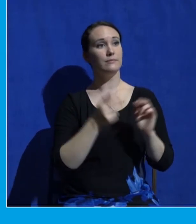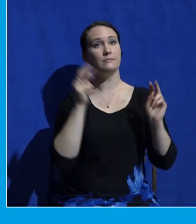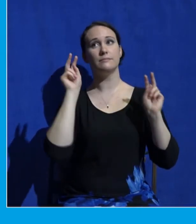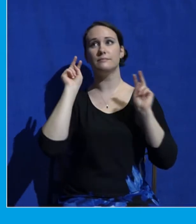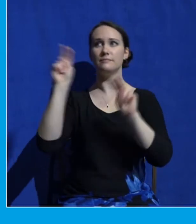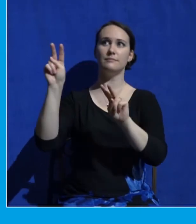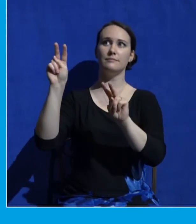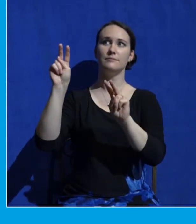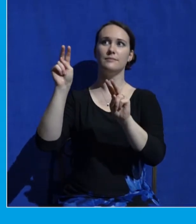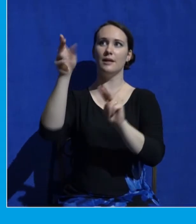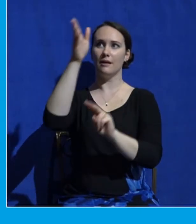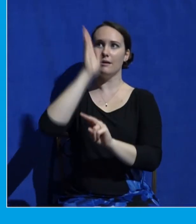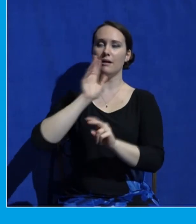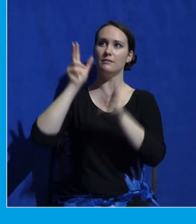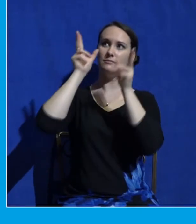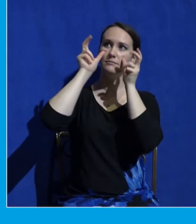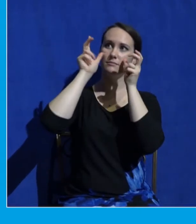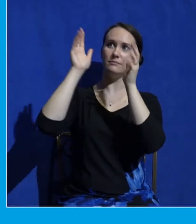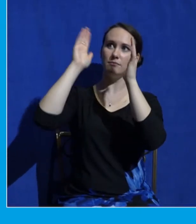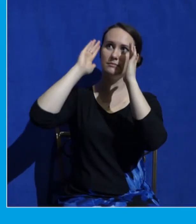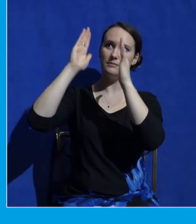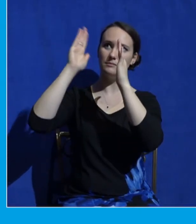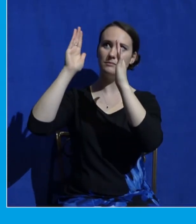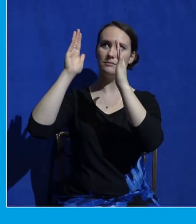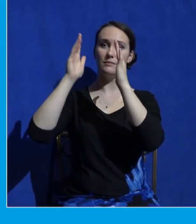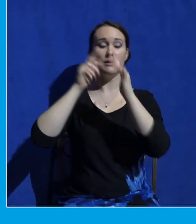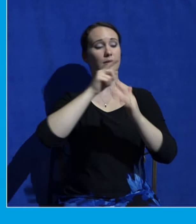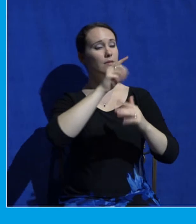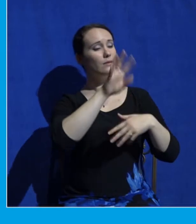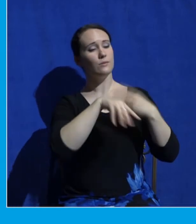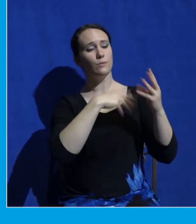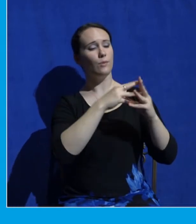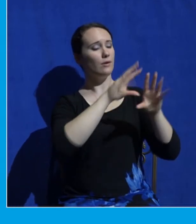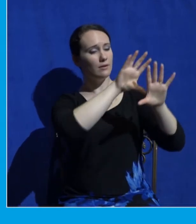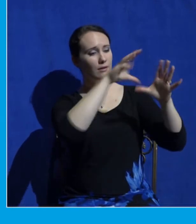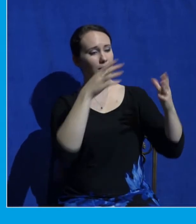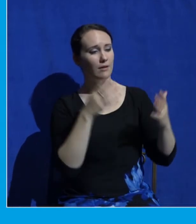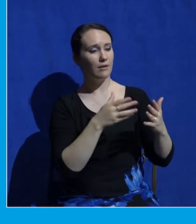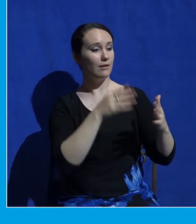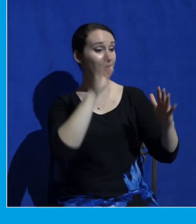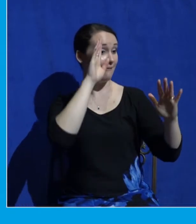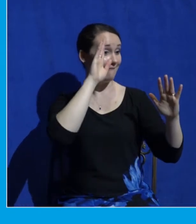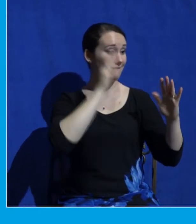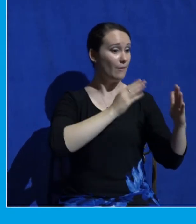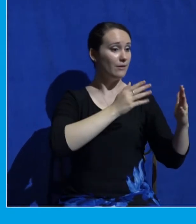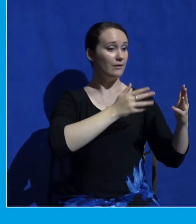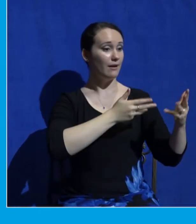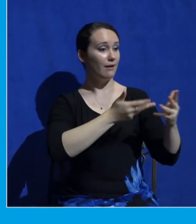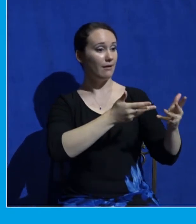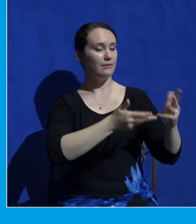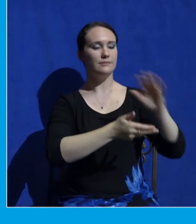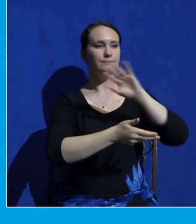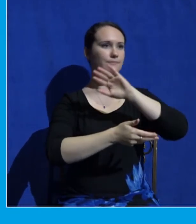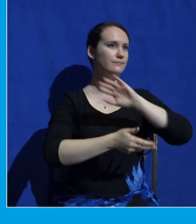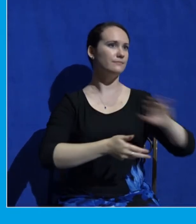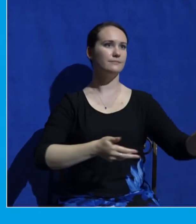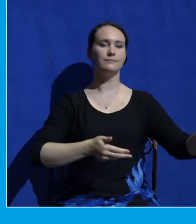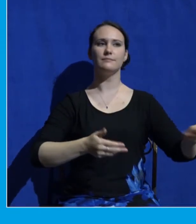Not listening to this world. Life is found in listening to God and doing